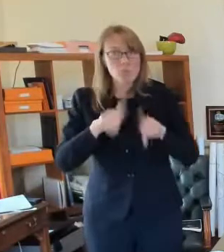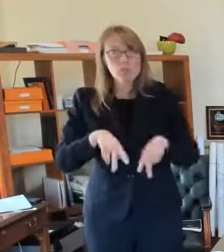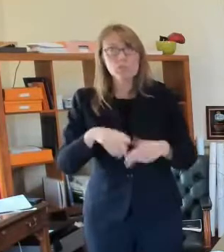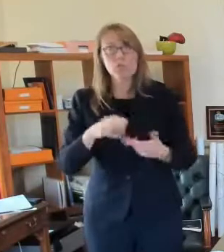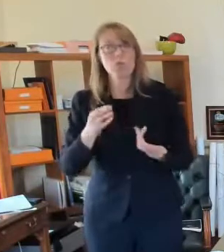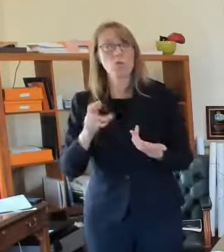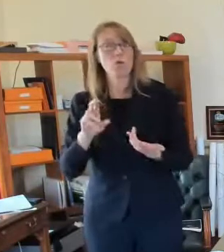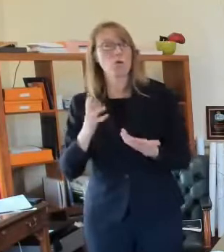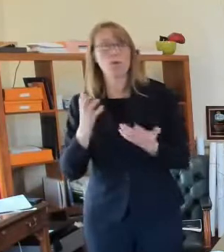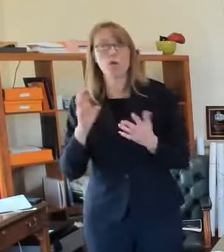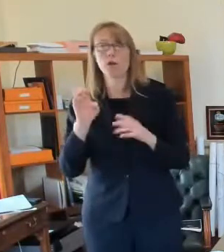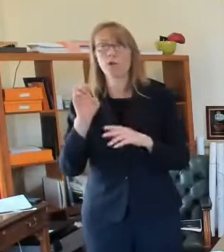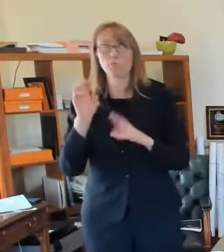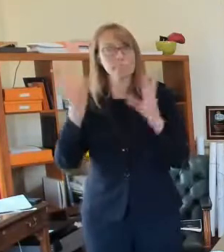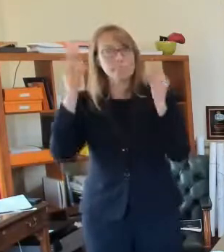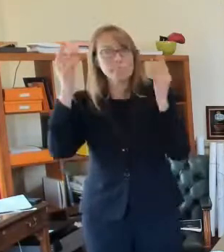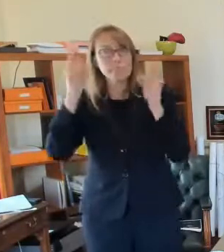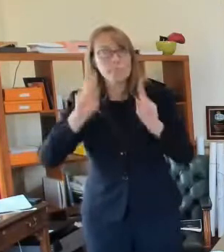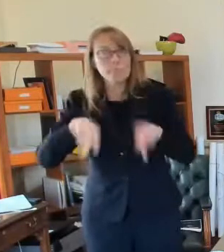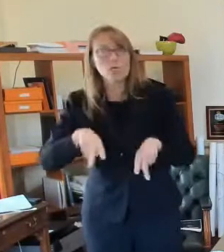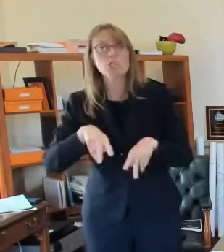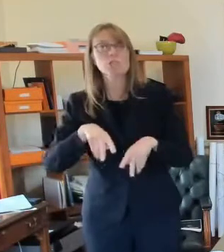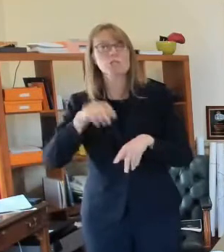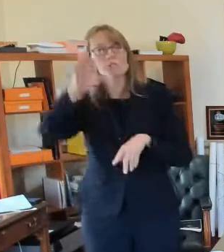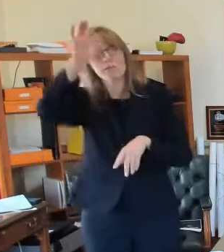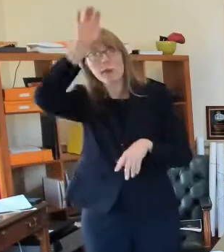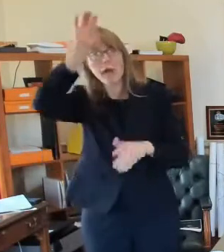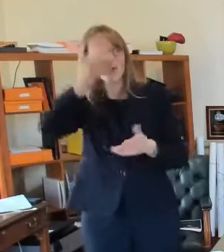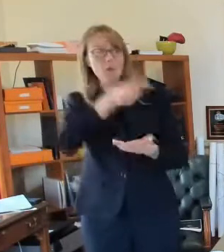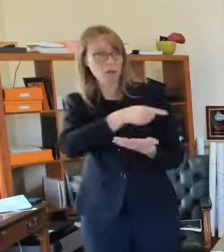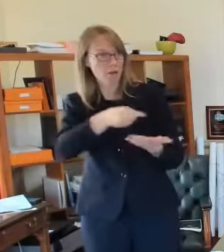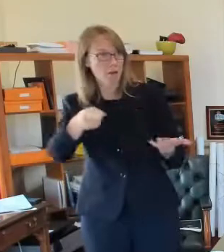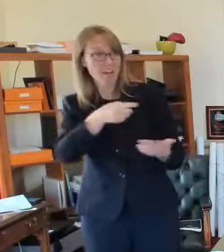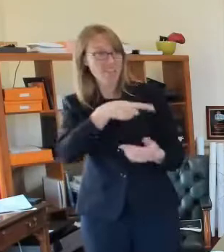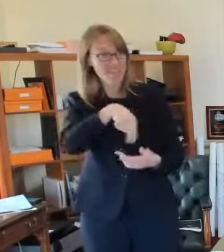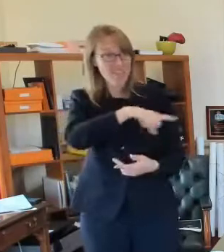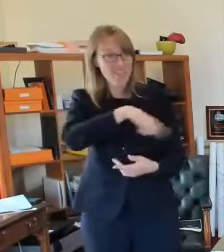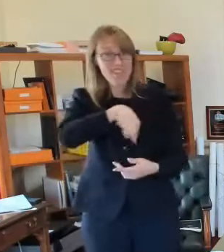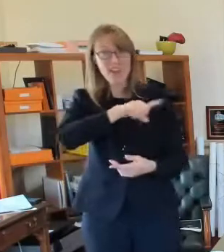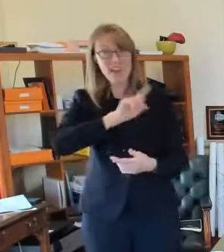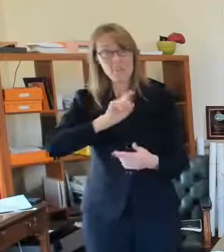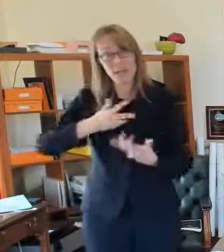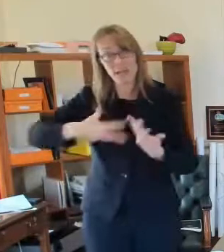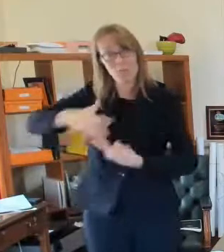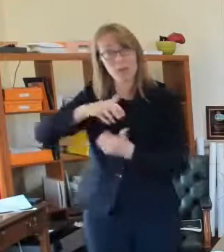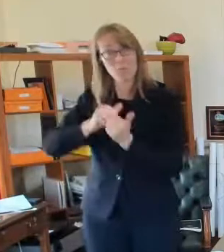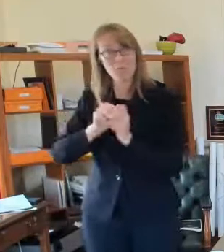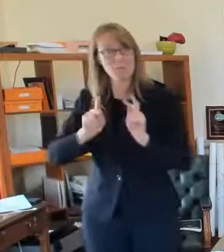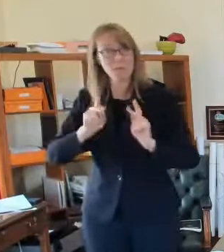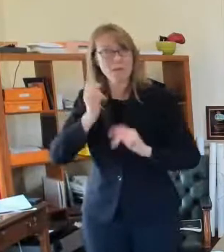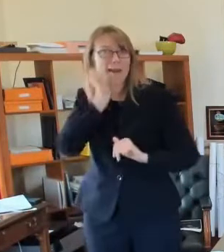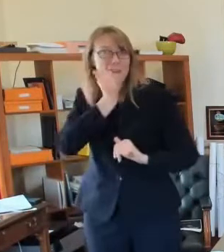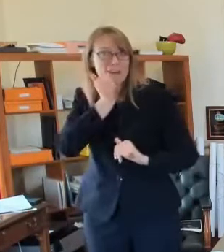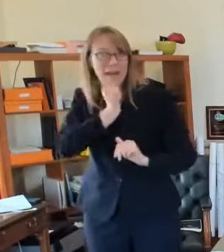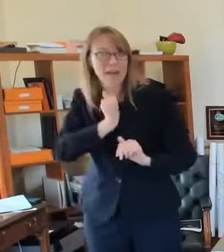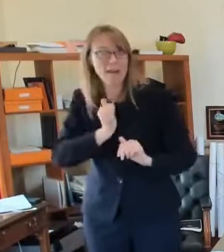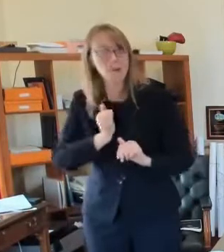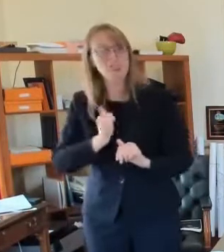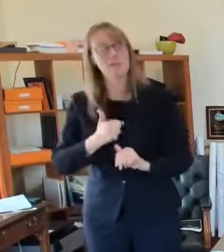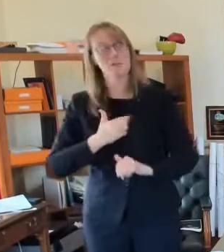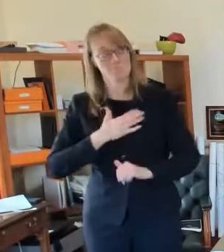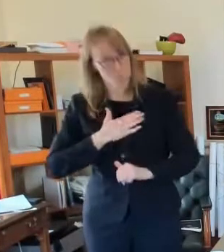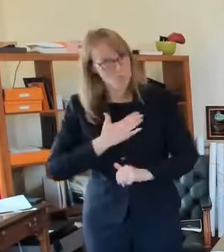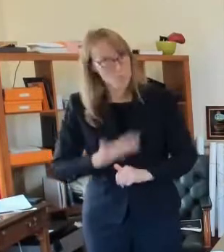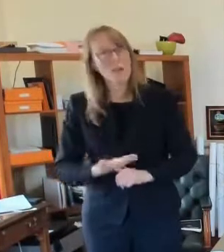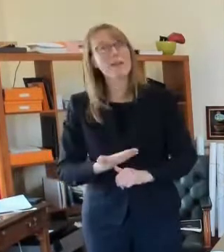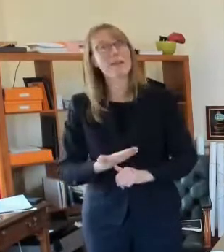but certainly uh i will take the vaccine and uh if somebody thinks it's helpful for me to do it in public i'll be glad to do that